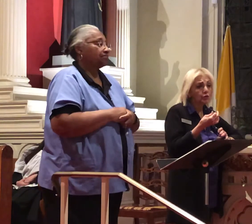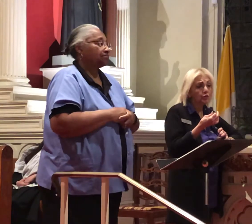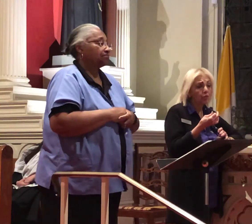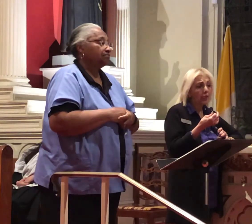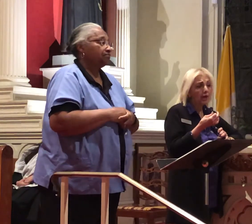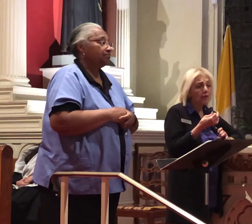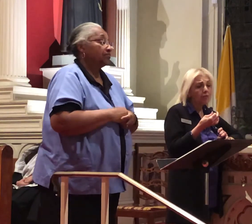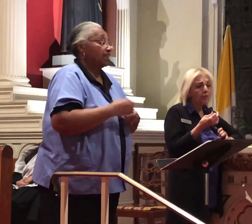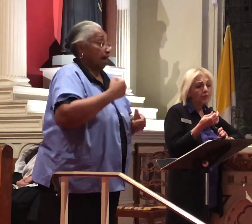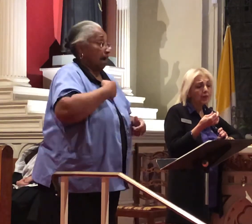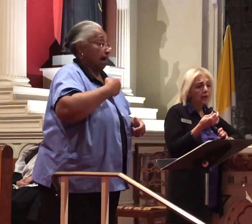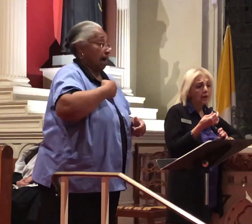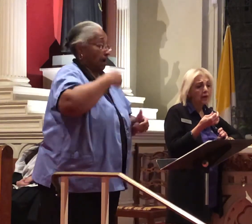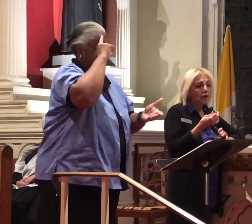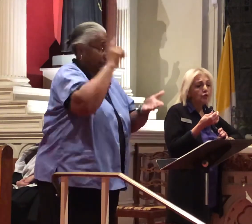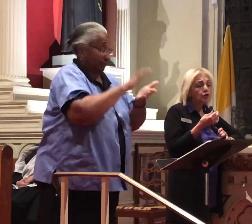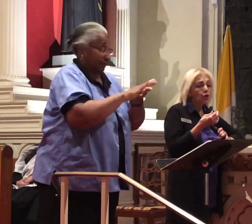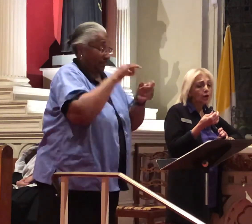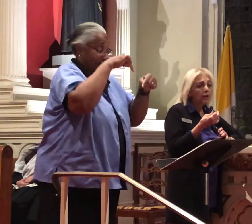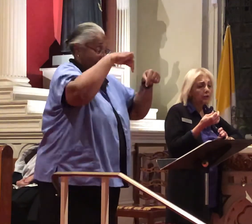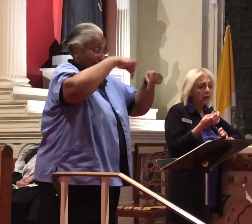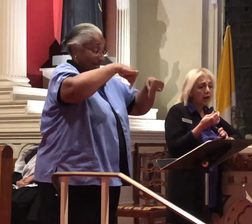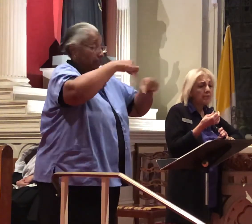I believe this year